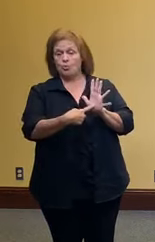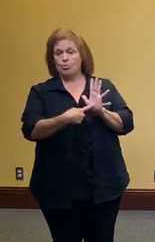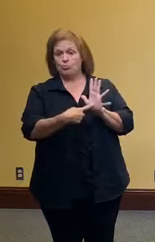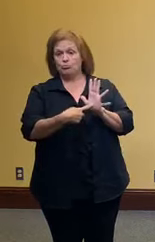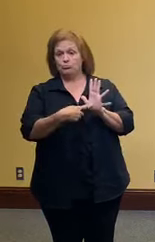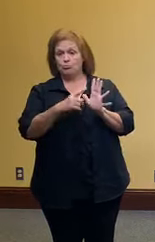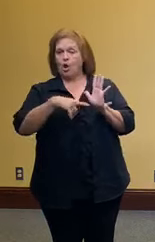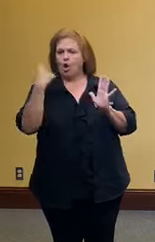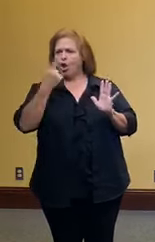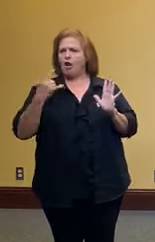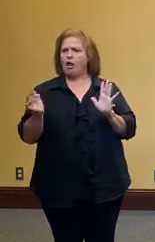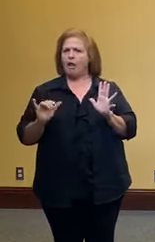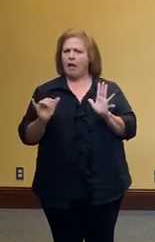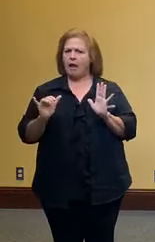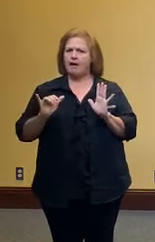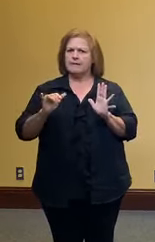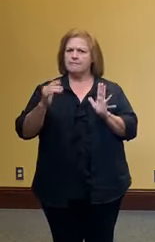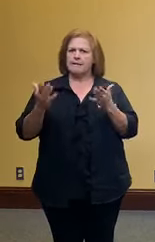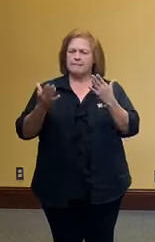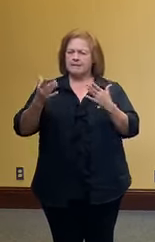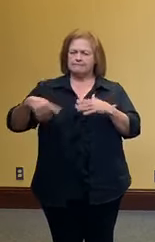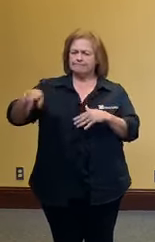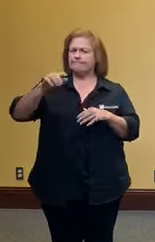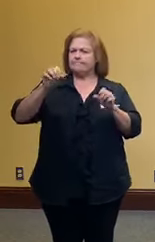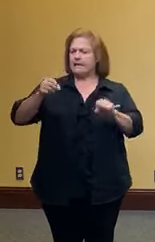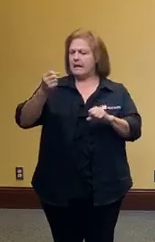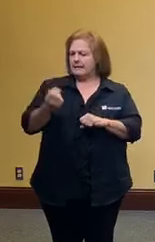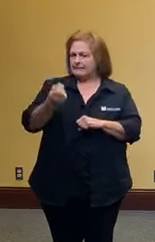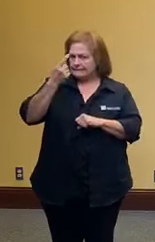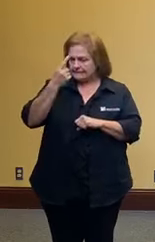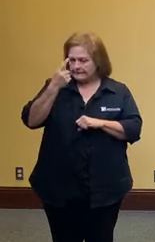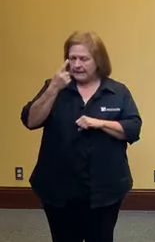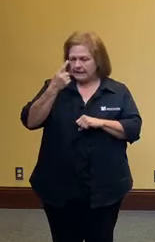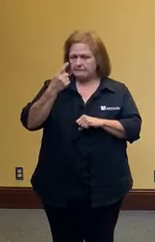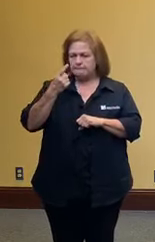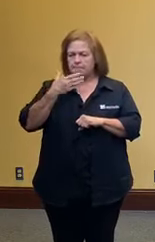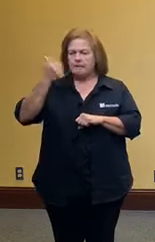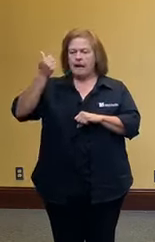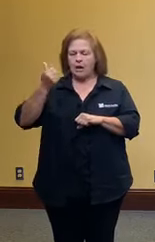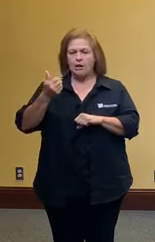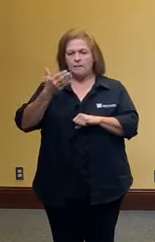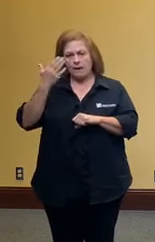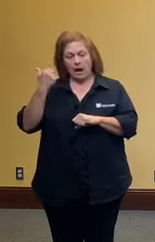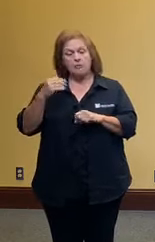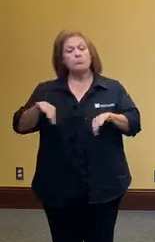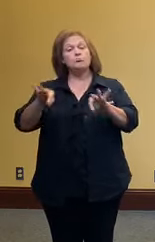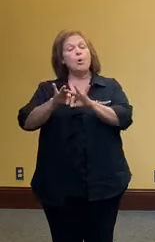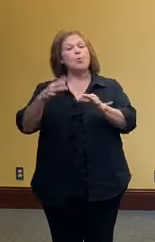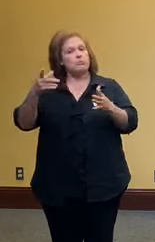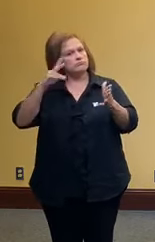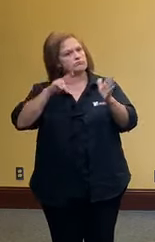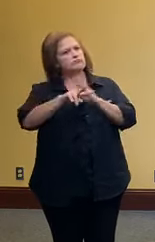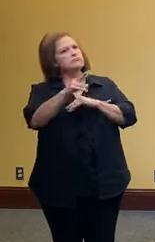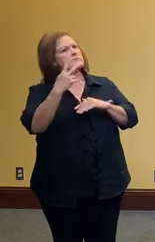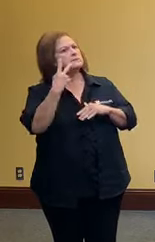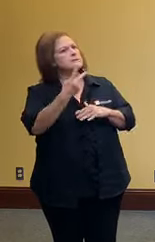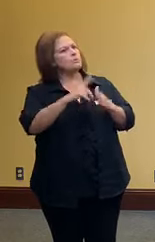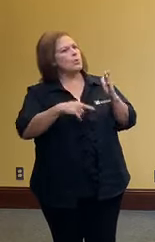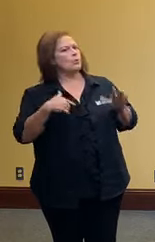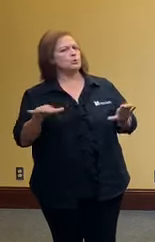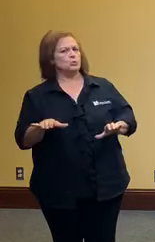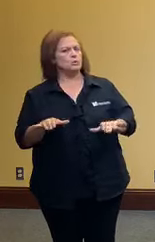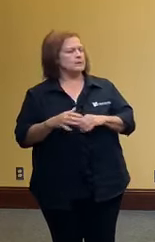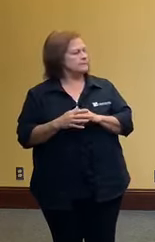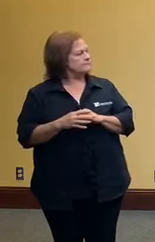that uh will make them understandable to you and to the general public because transparency really is our goal next slide please